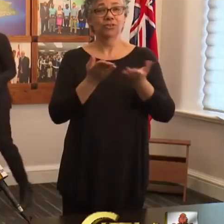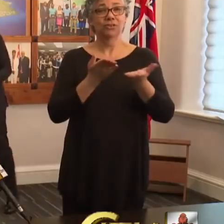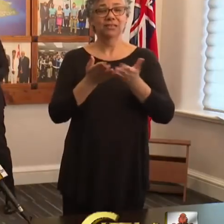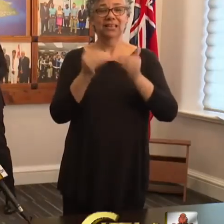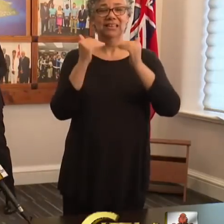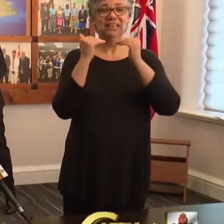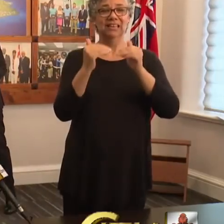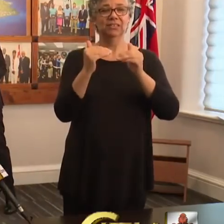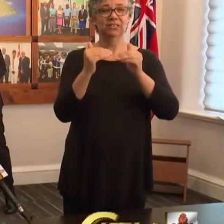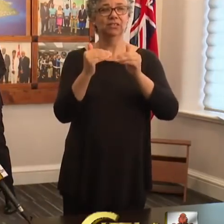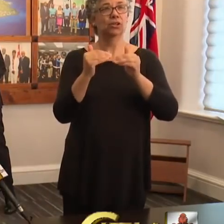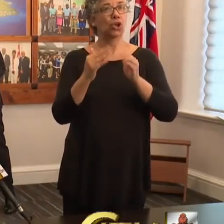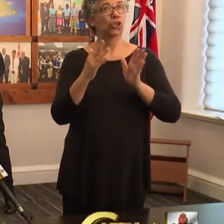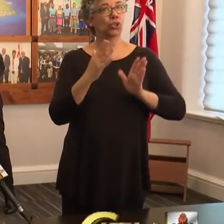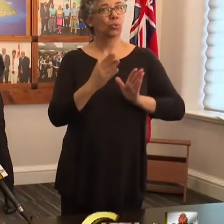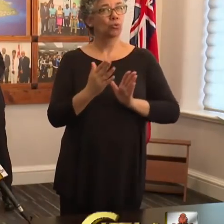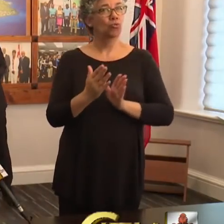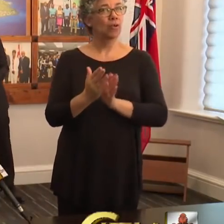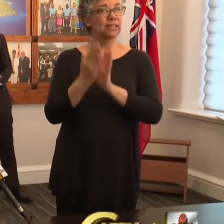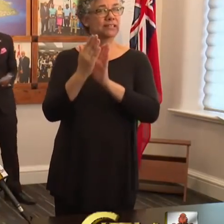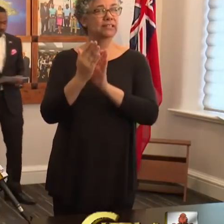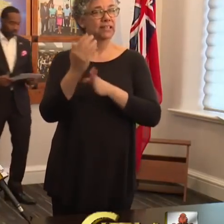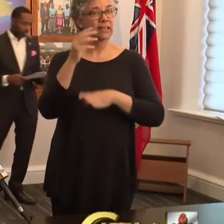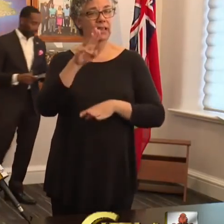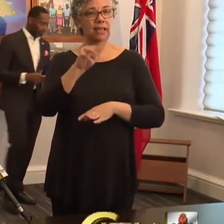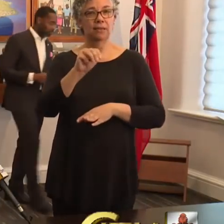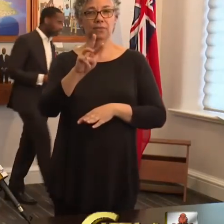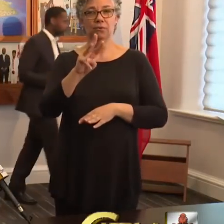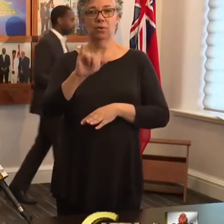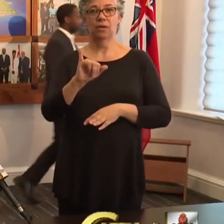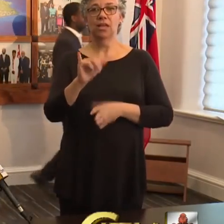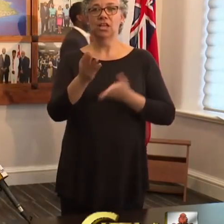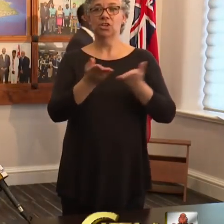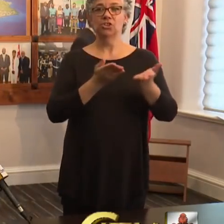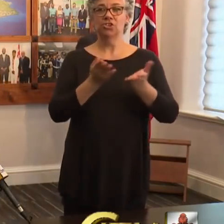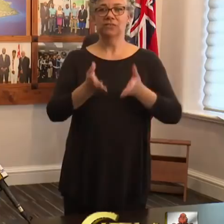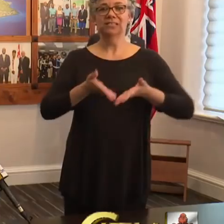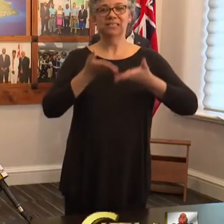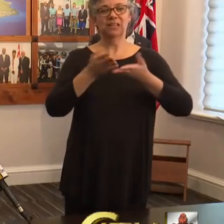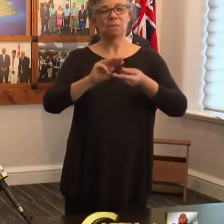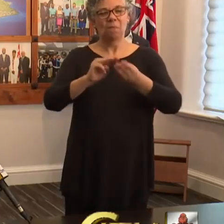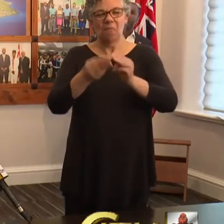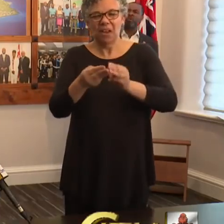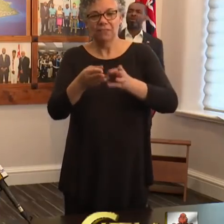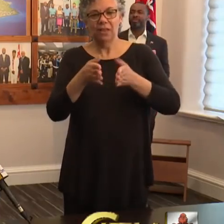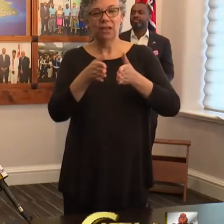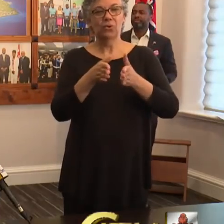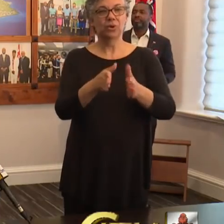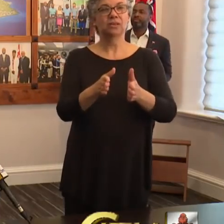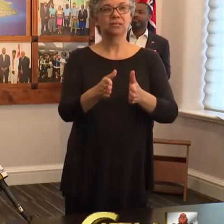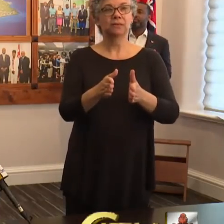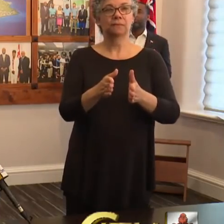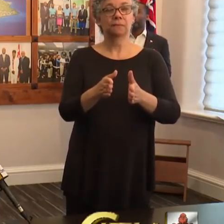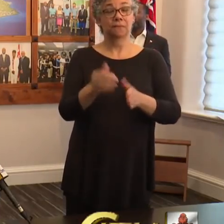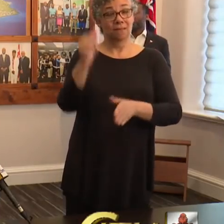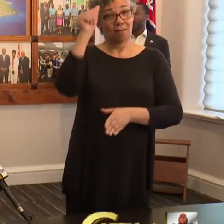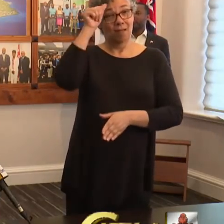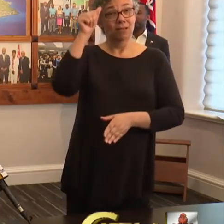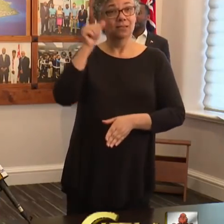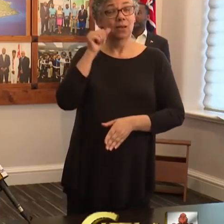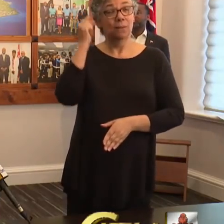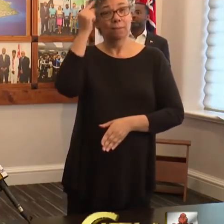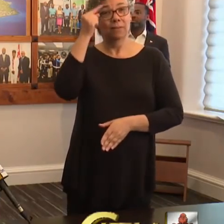on the Mid-Atlantic Wellness Institute campus, services are being offered in modified ways. Regarding adult mental health,